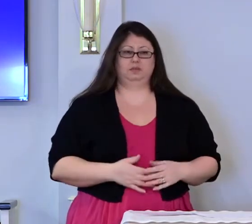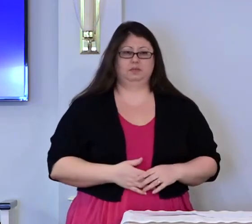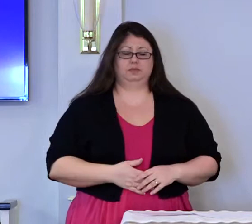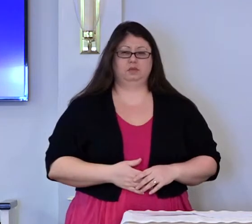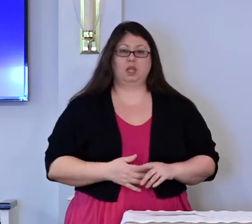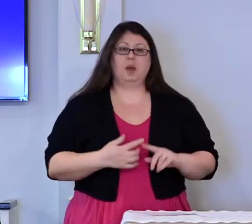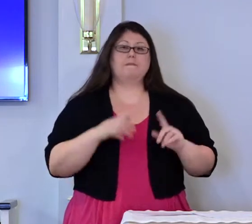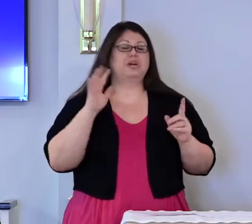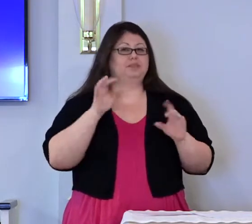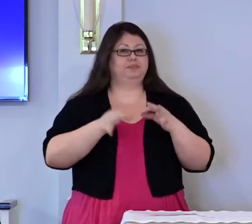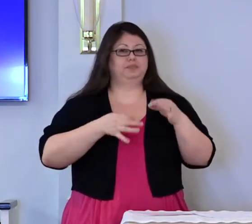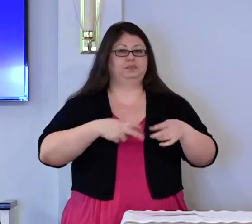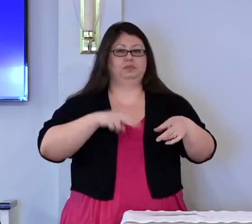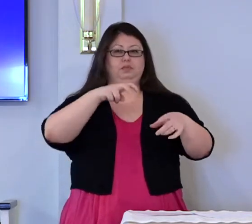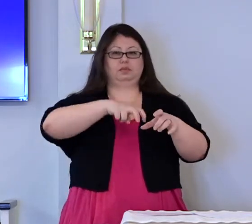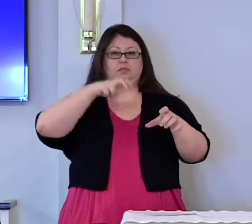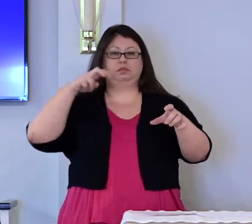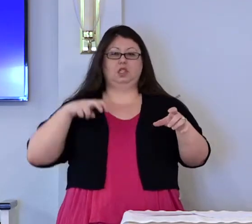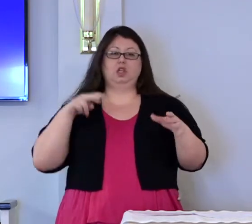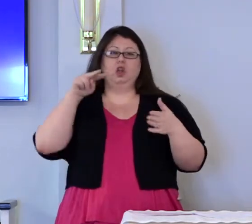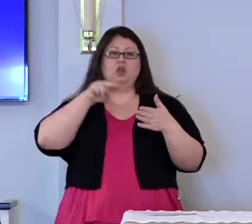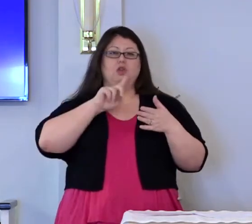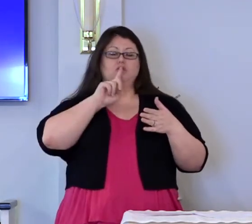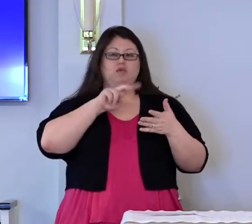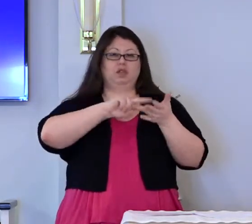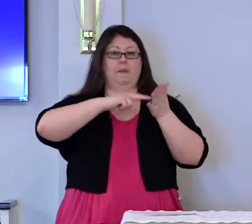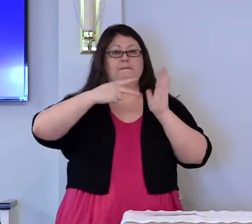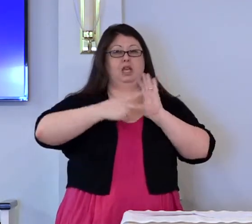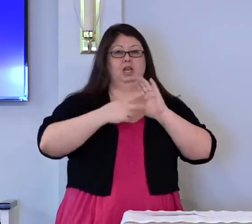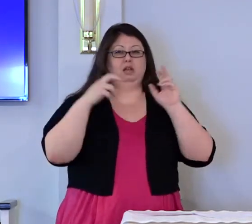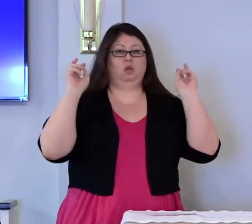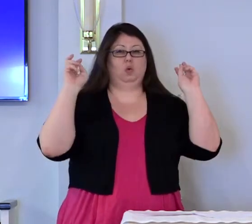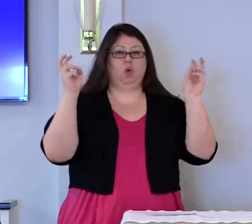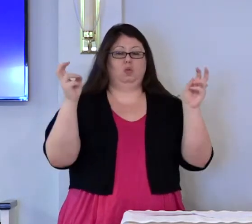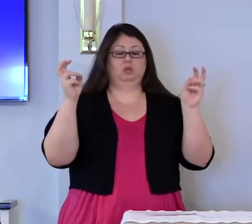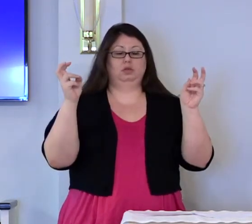But look at the context of that quote.